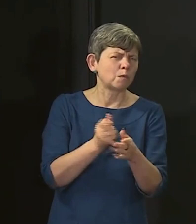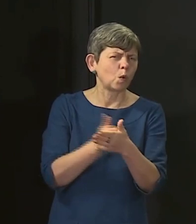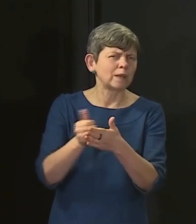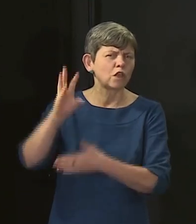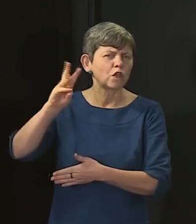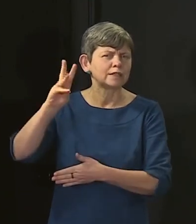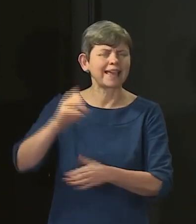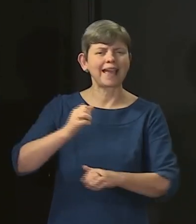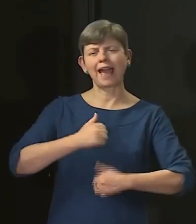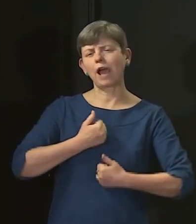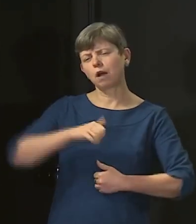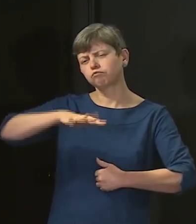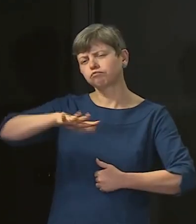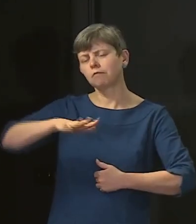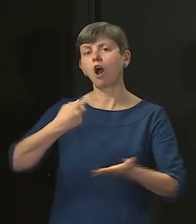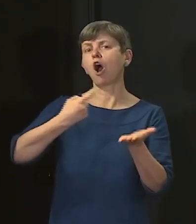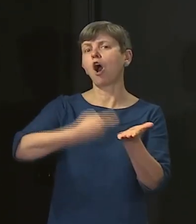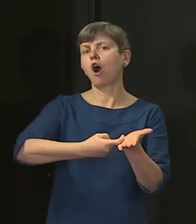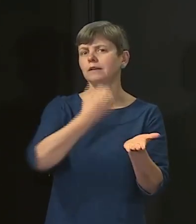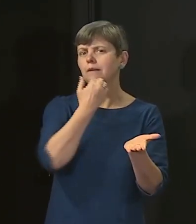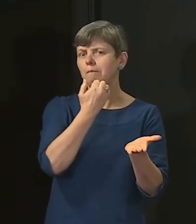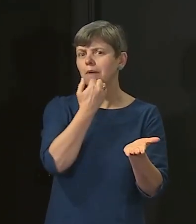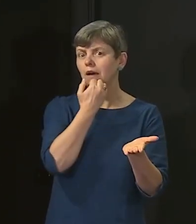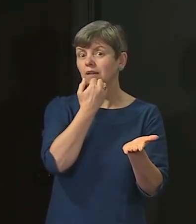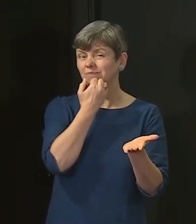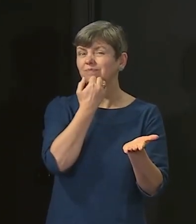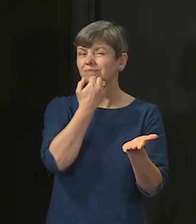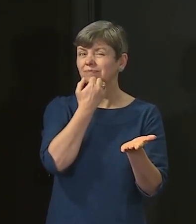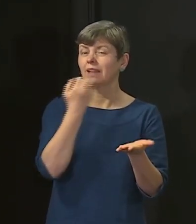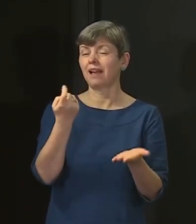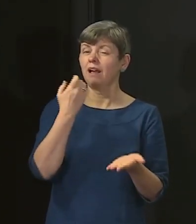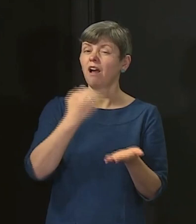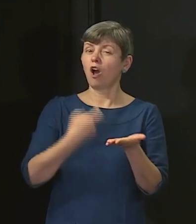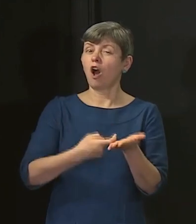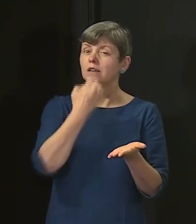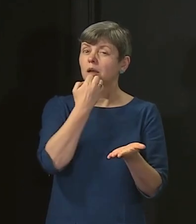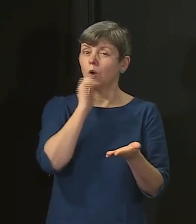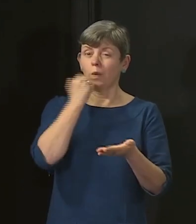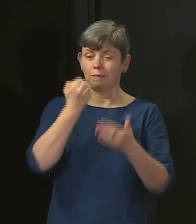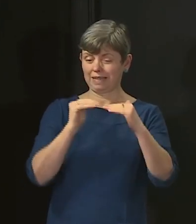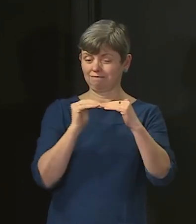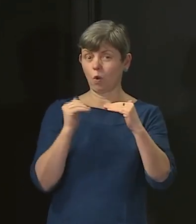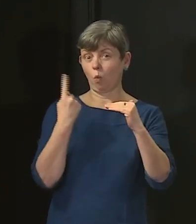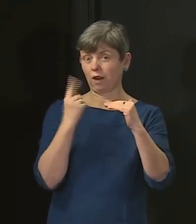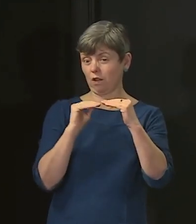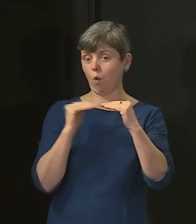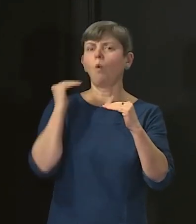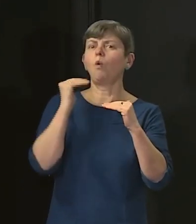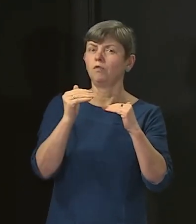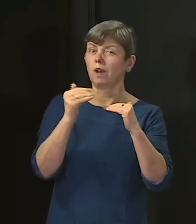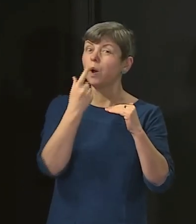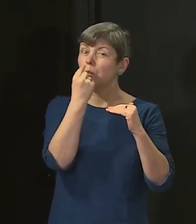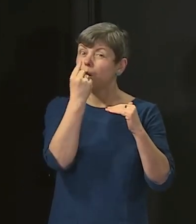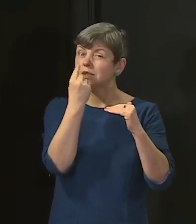estimate for the R number. That will show that the R number remains above 1, perhaps as high as 1.4 right now. But